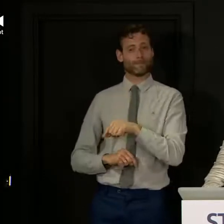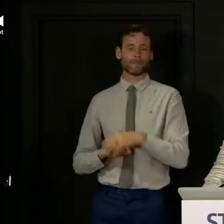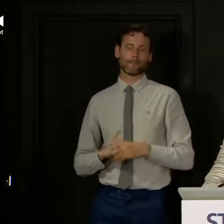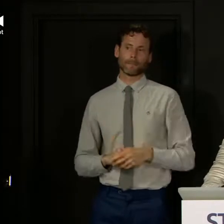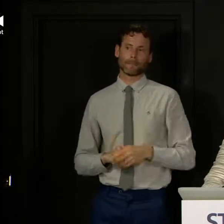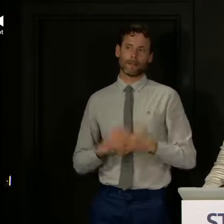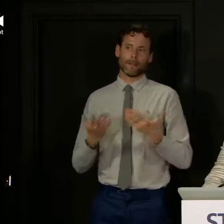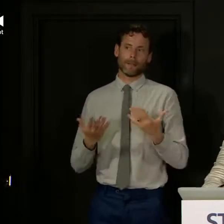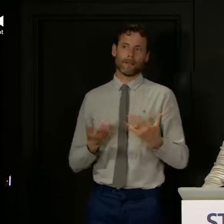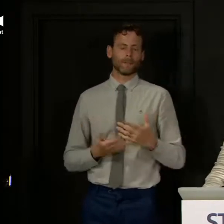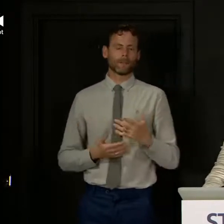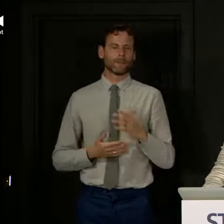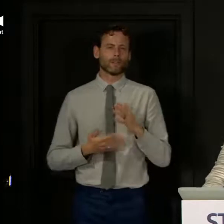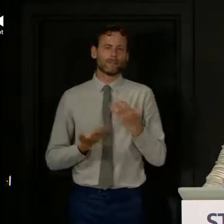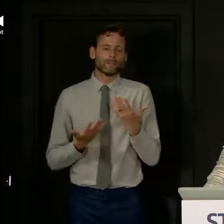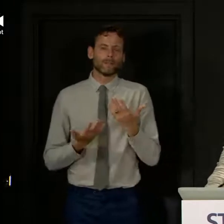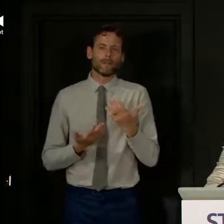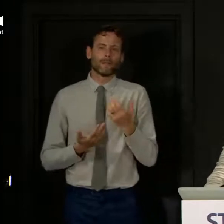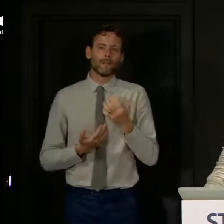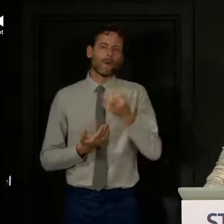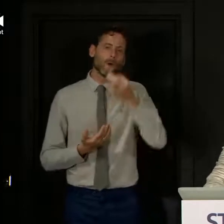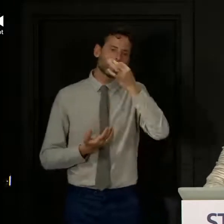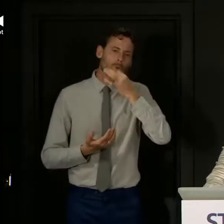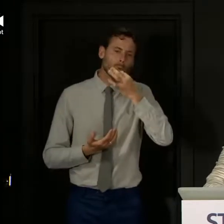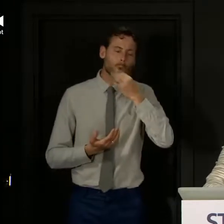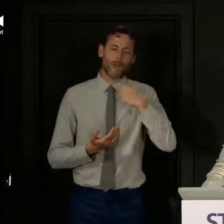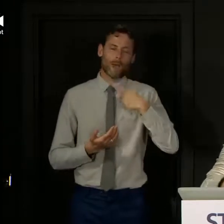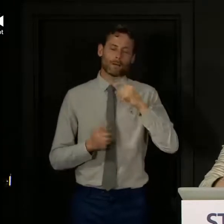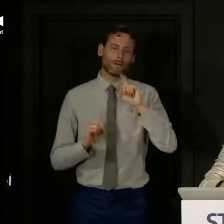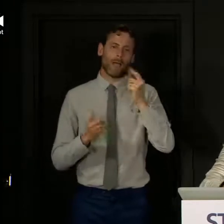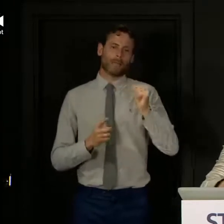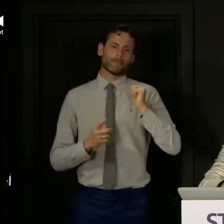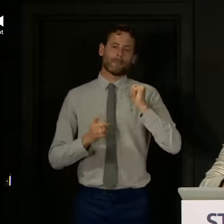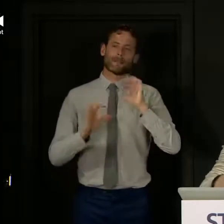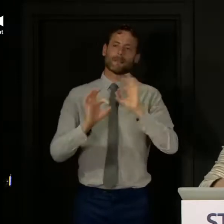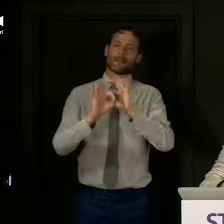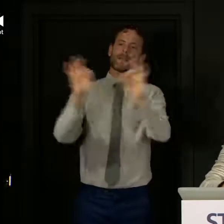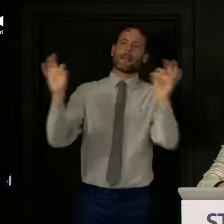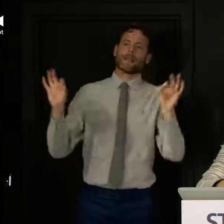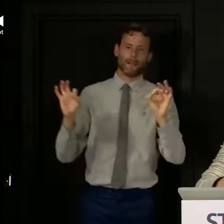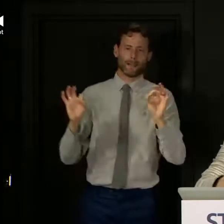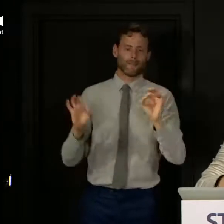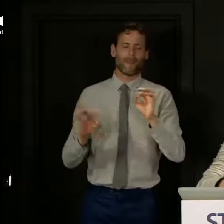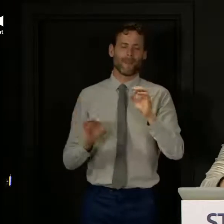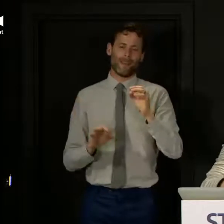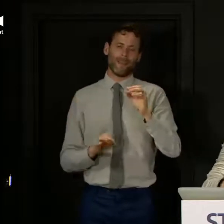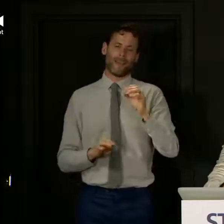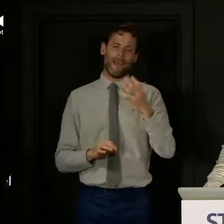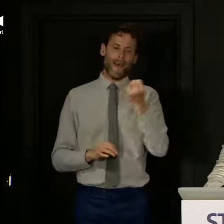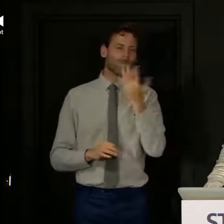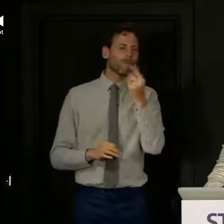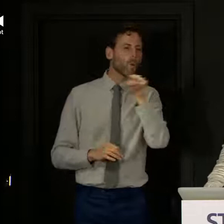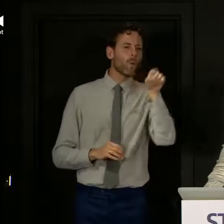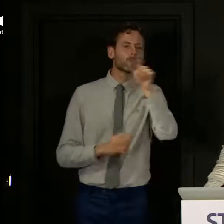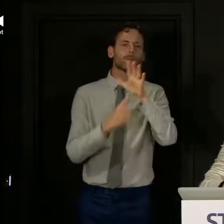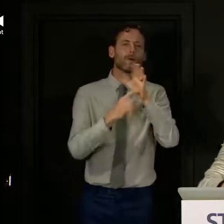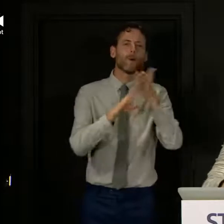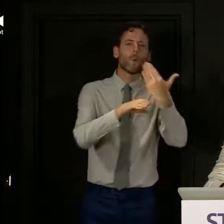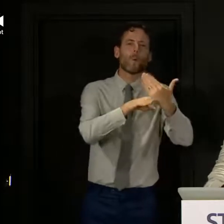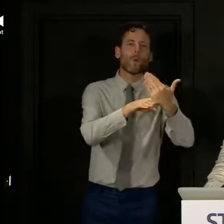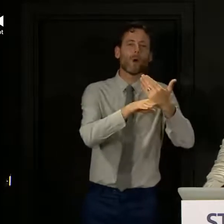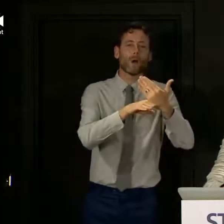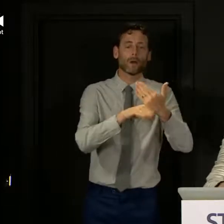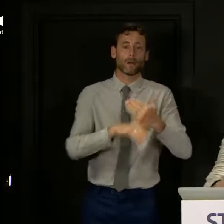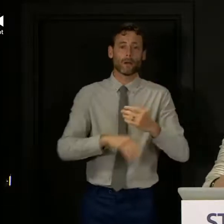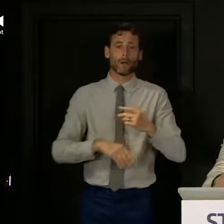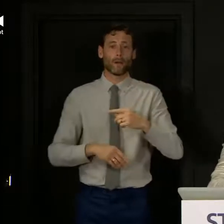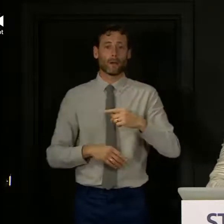very few not none because of obvious reasons around essential work but there should be very few circumstances right now if we're all